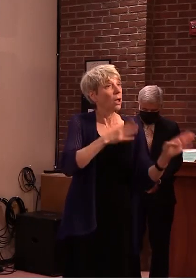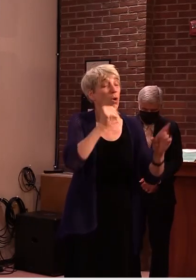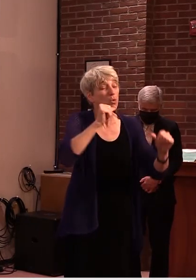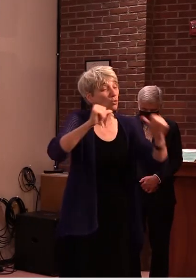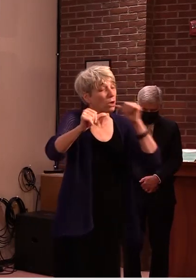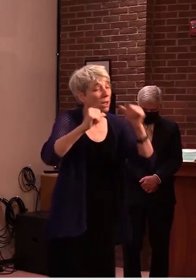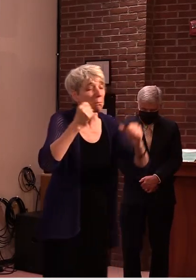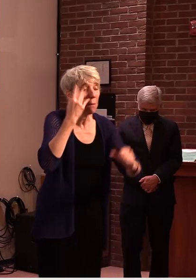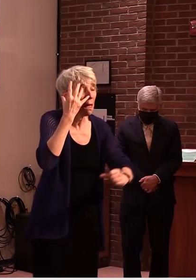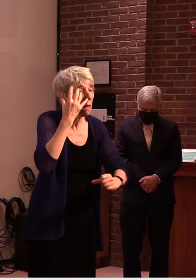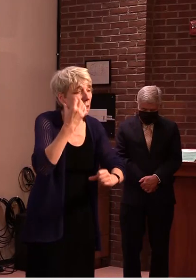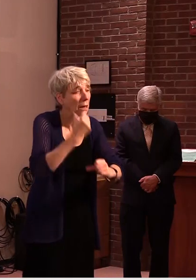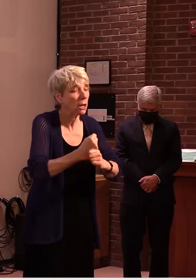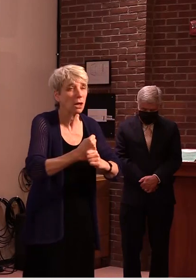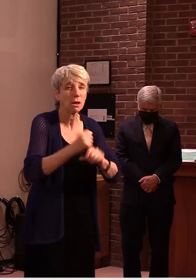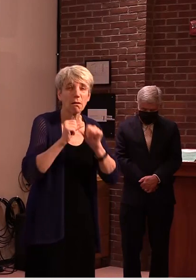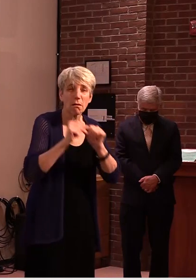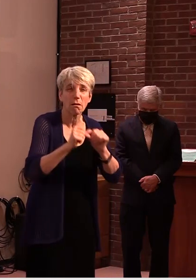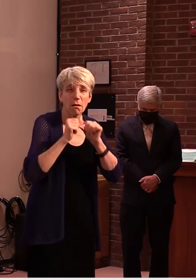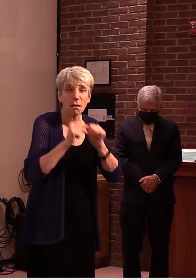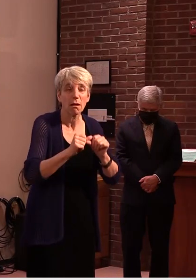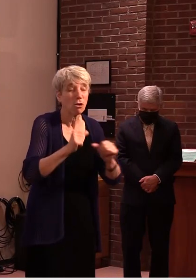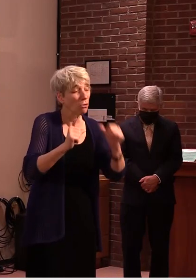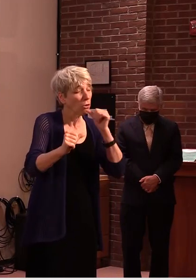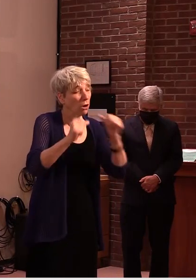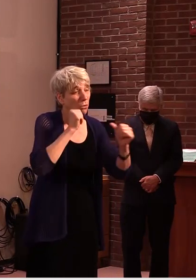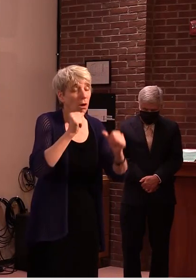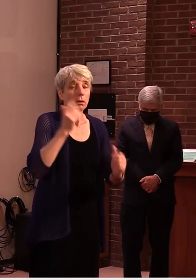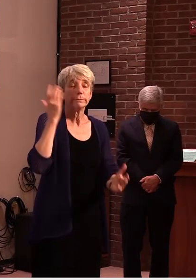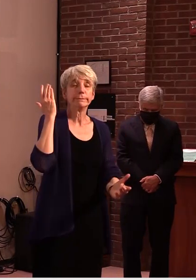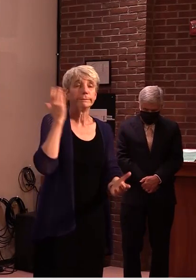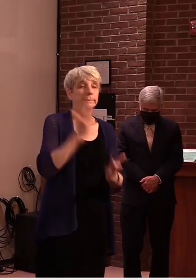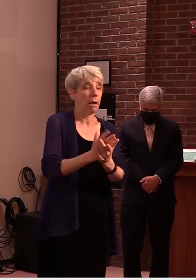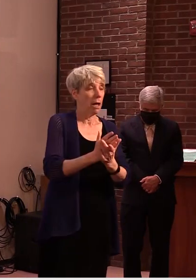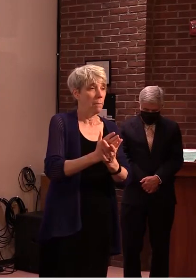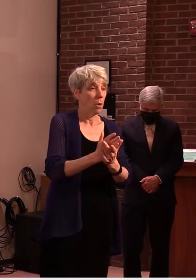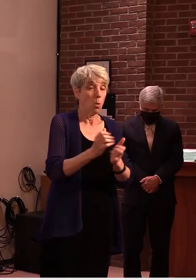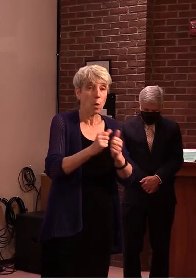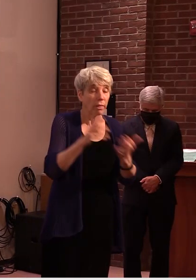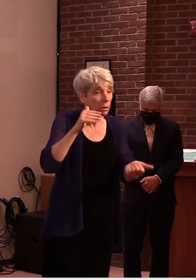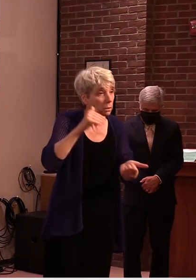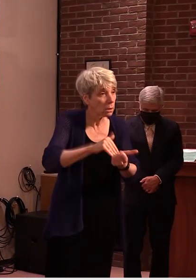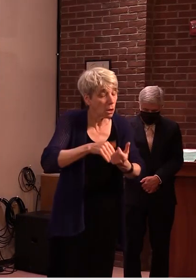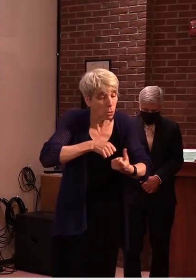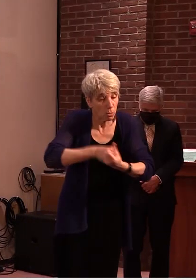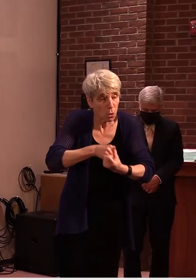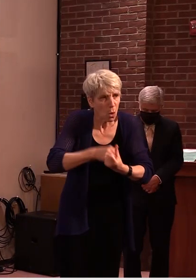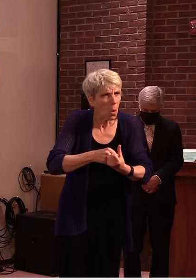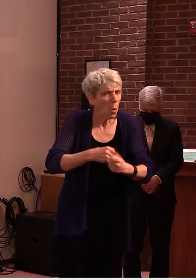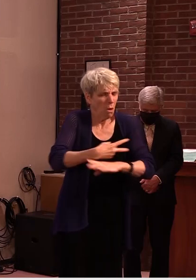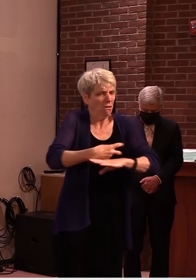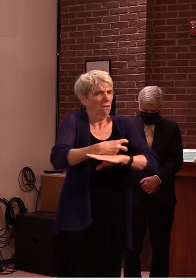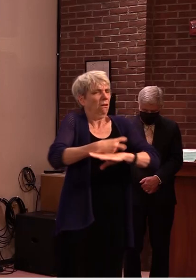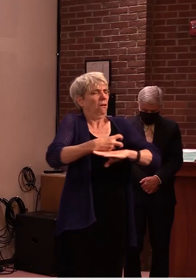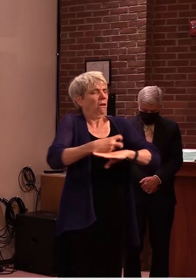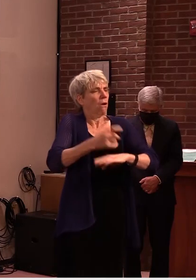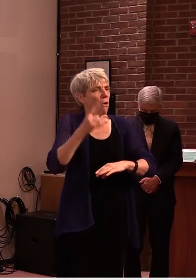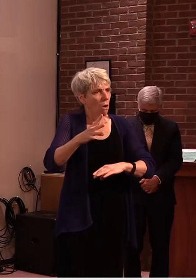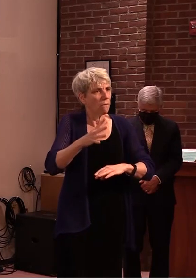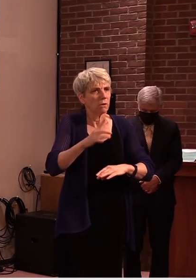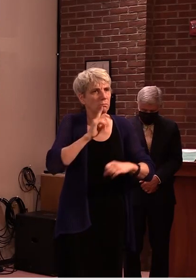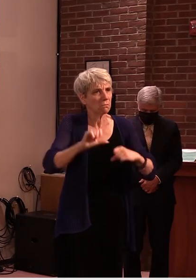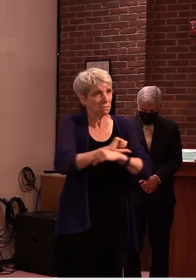for years and years and you stop without being medically supervised uh you can have seizures and uh